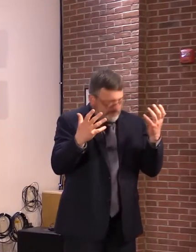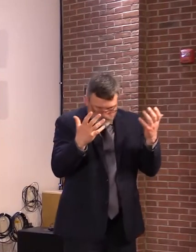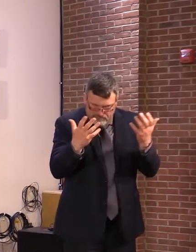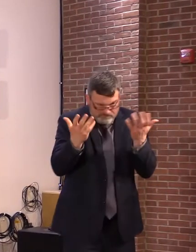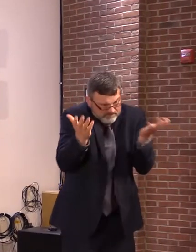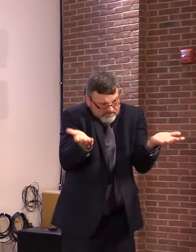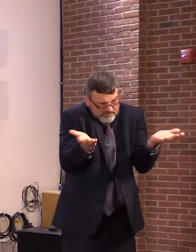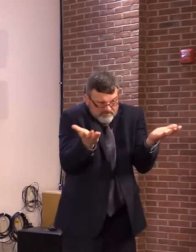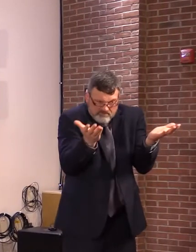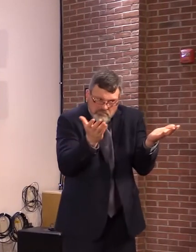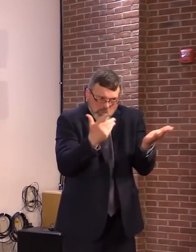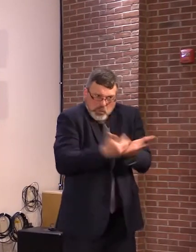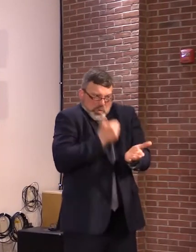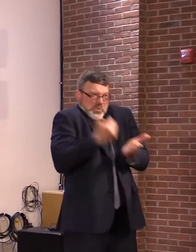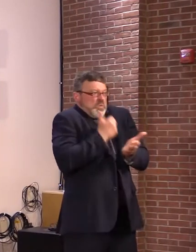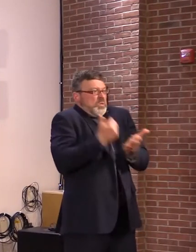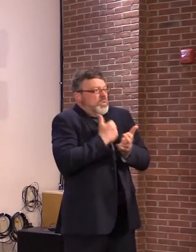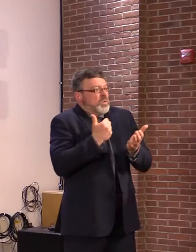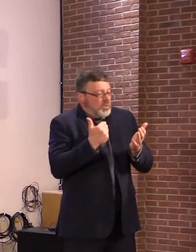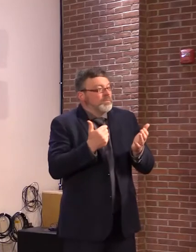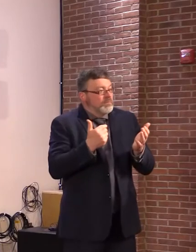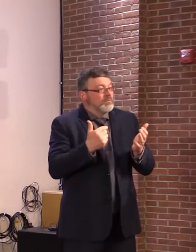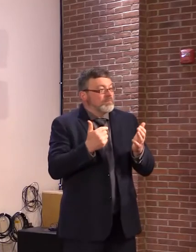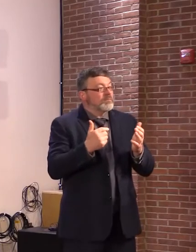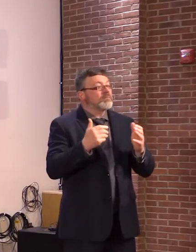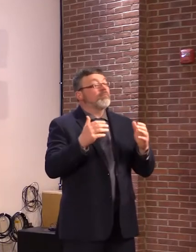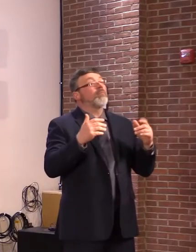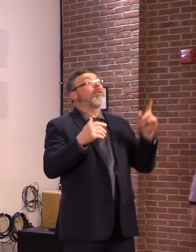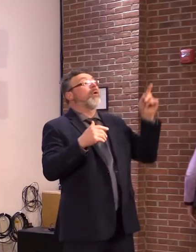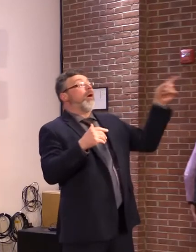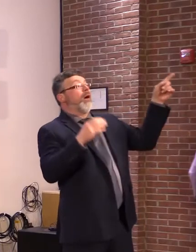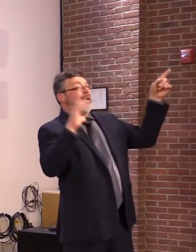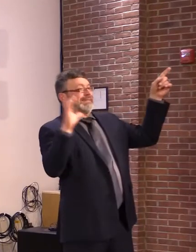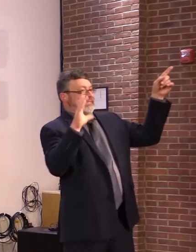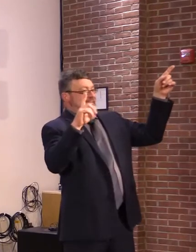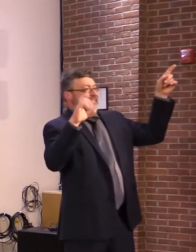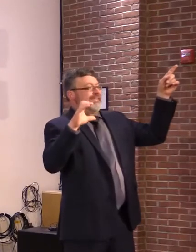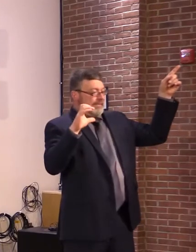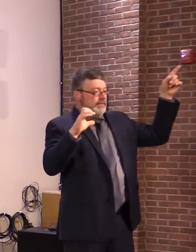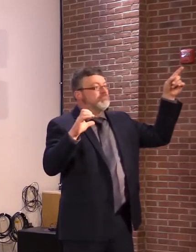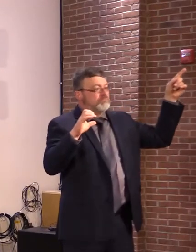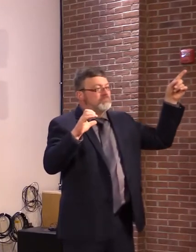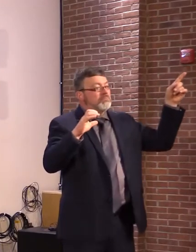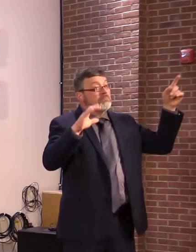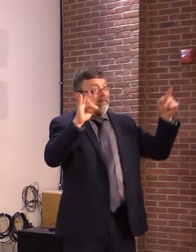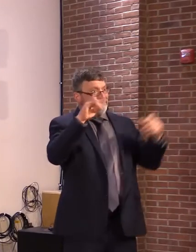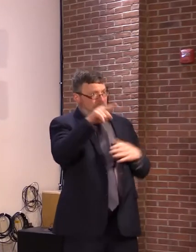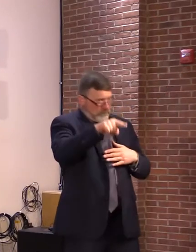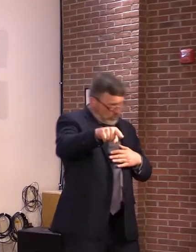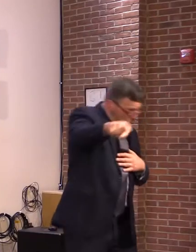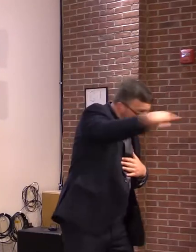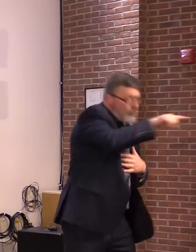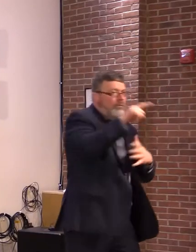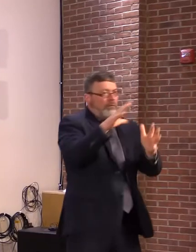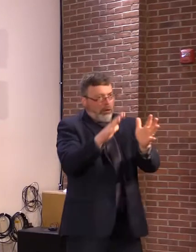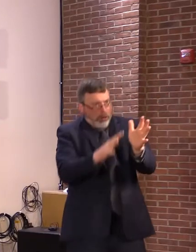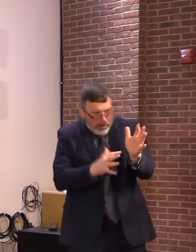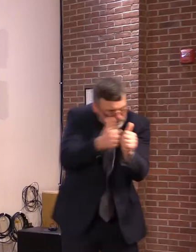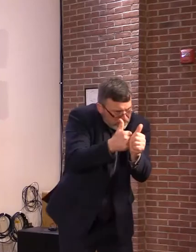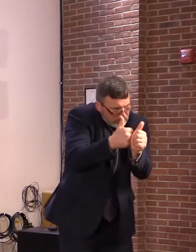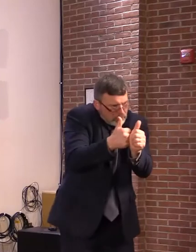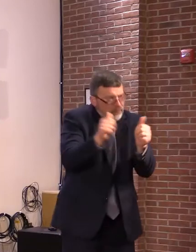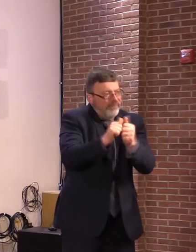and our local data support this continue to believe that people who are up to date on vaccines are protected against severe